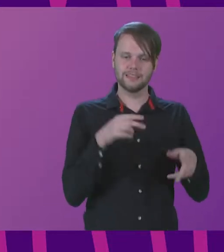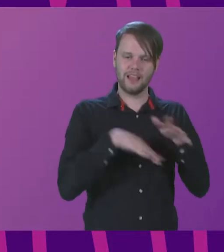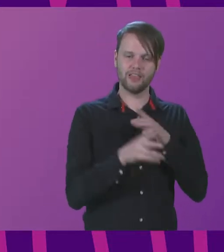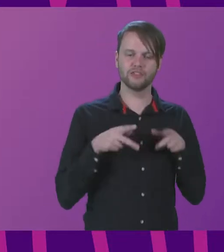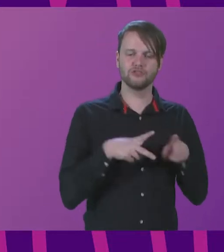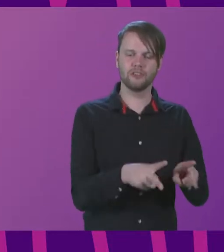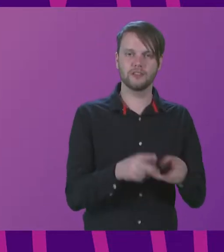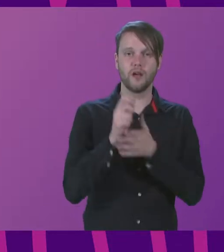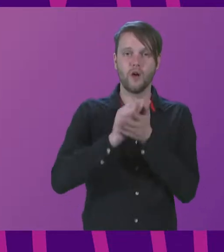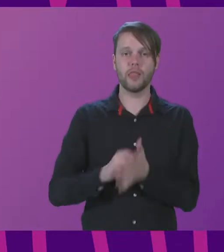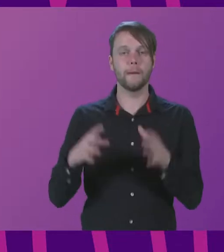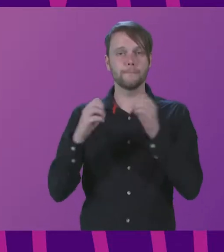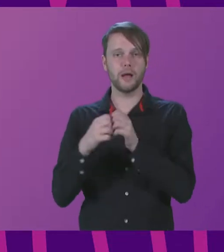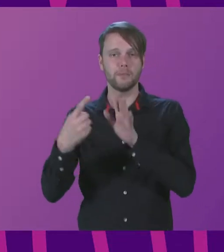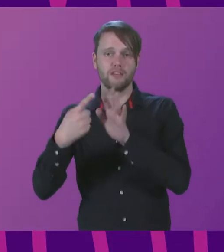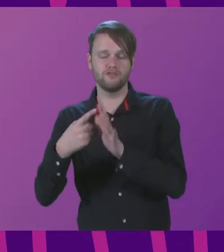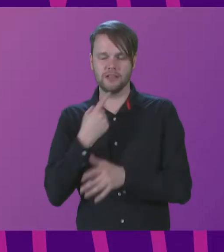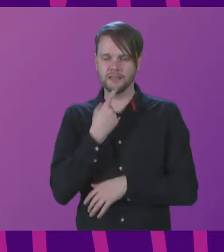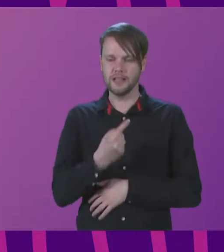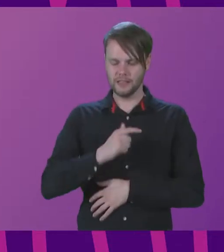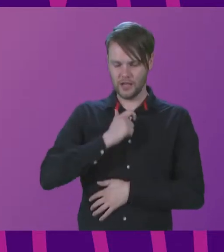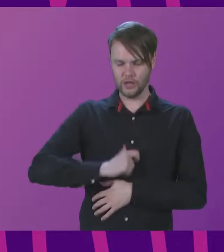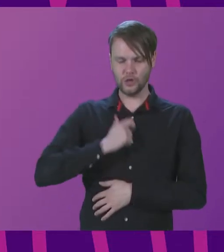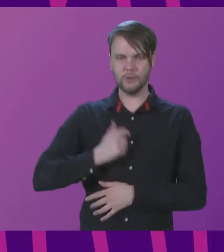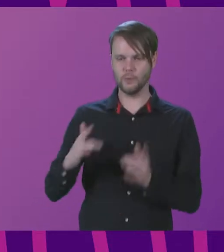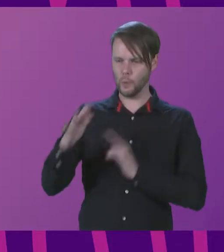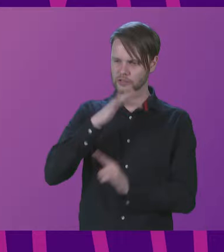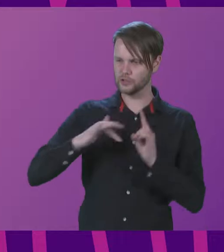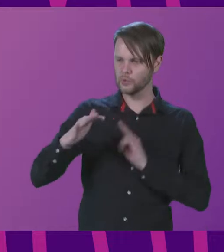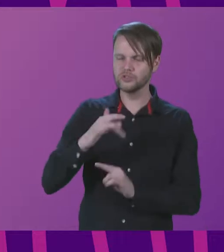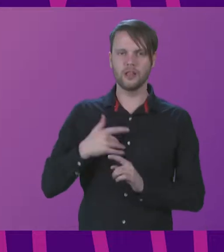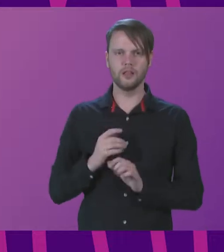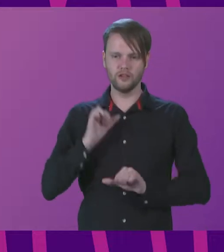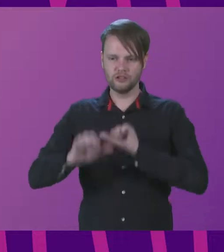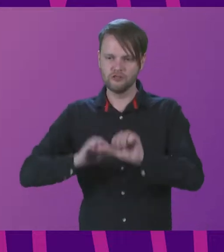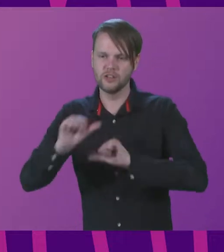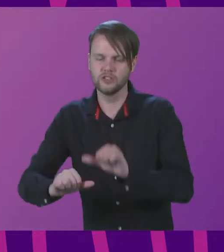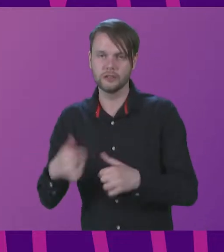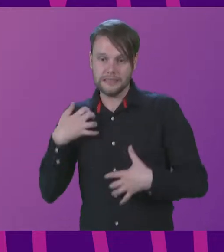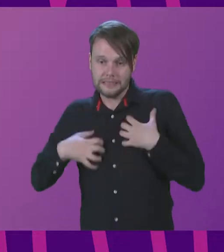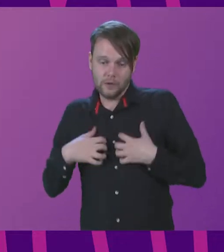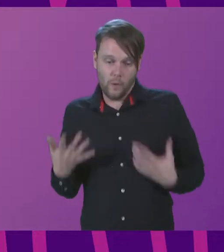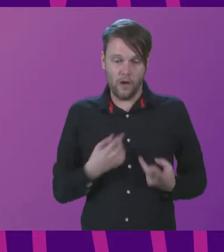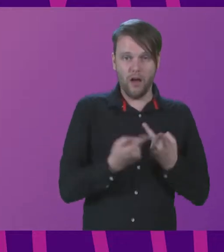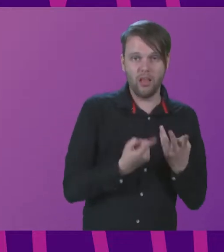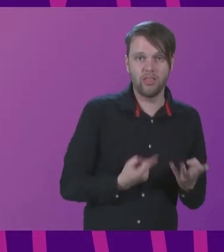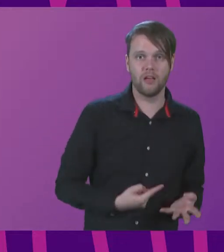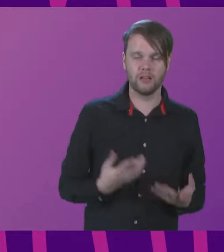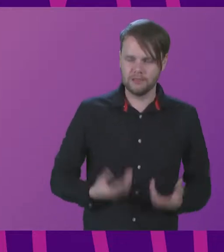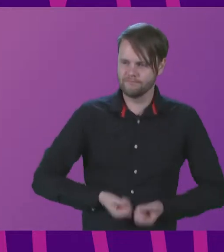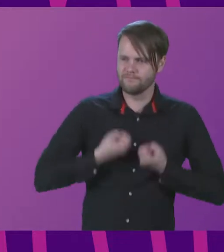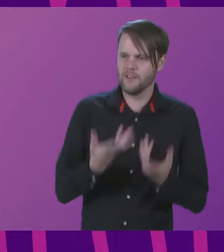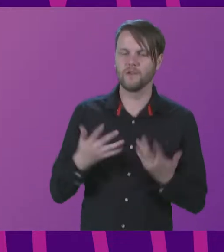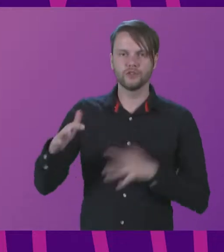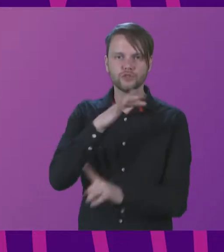Ehrenreich writes, humans are social animals and rituals, ecstatic or otherwise, could be an expression of this